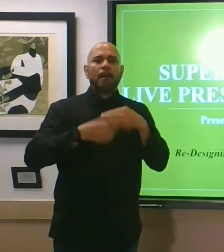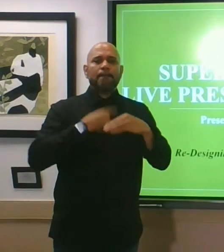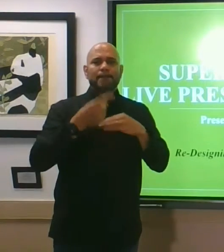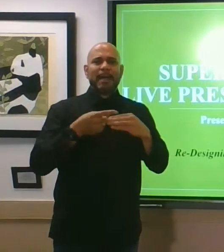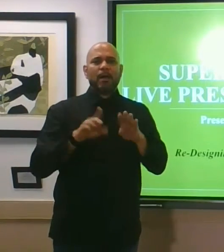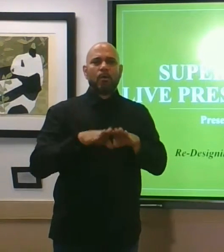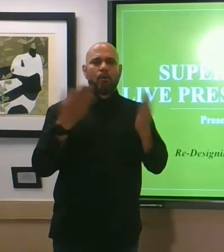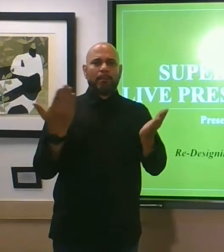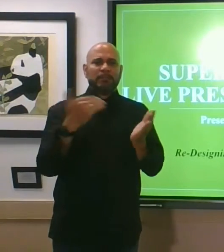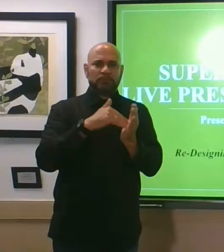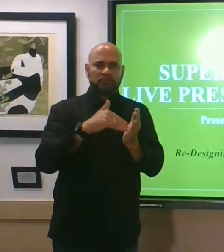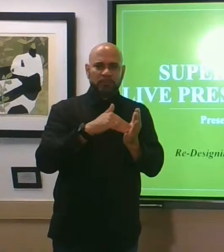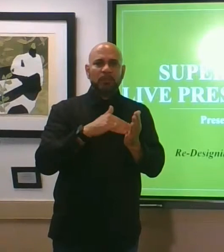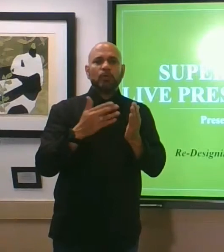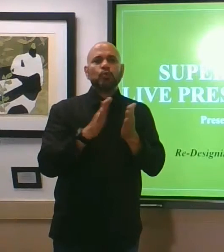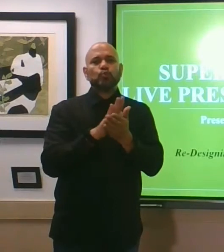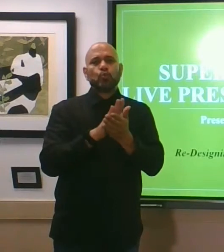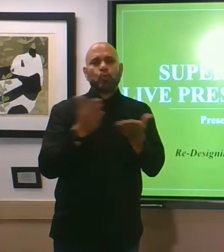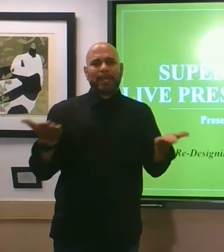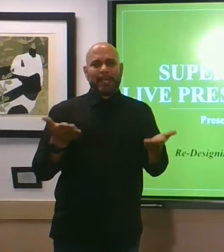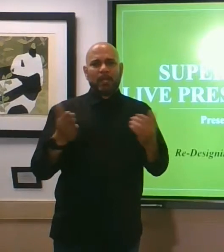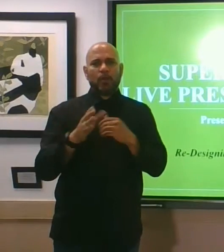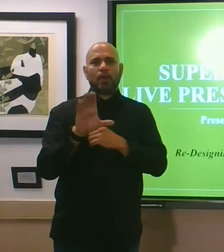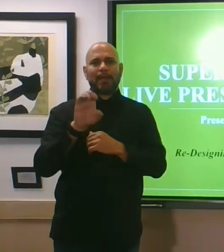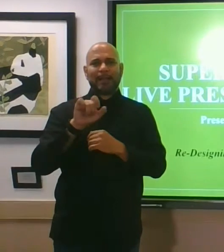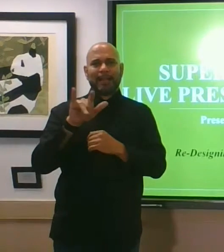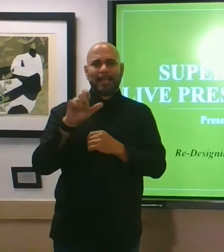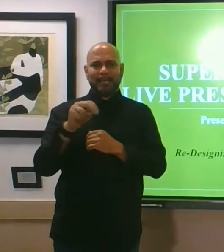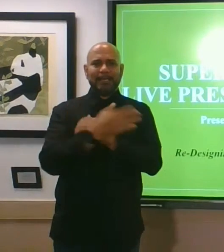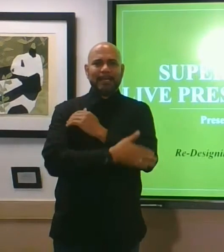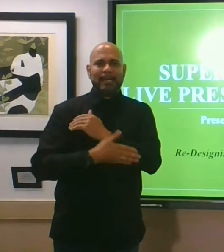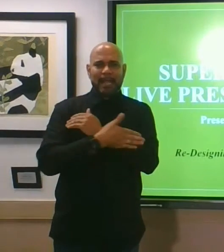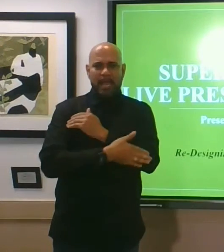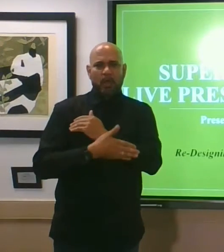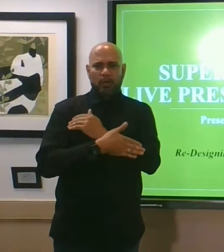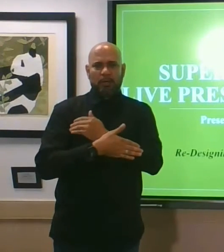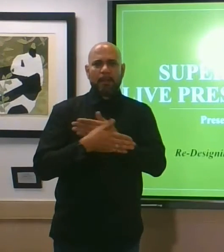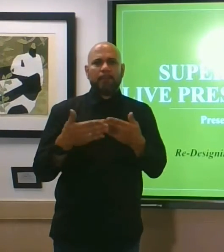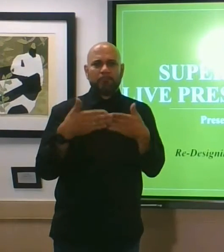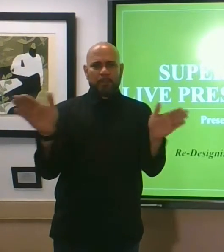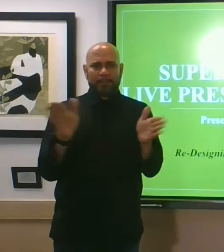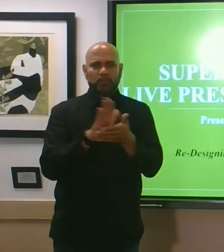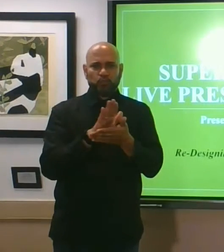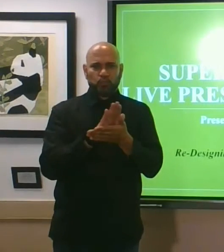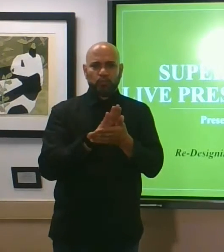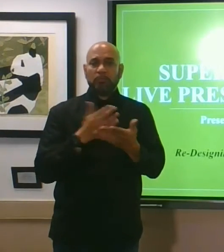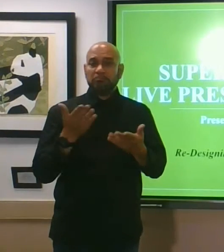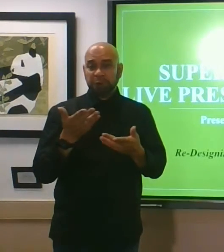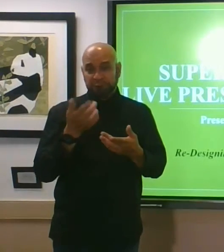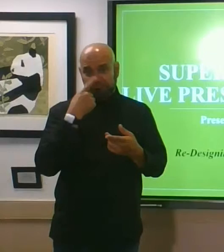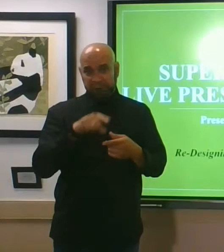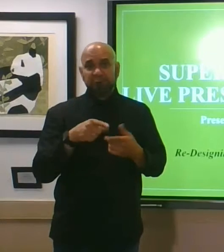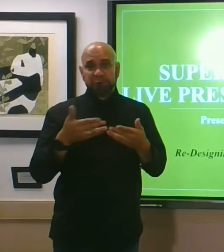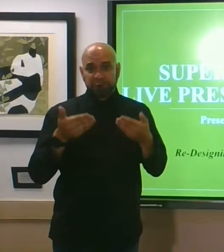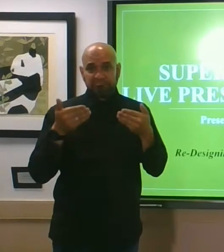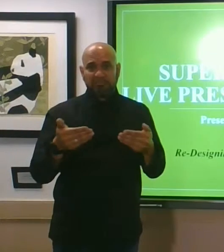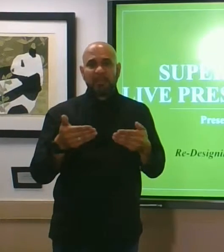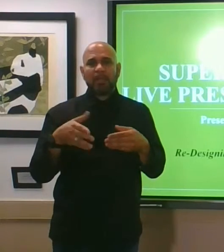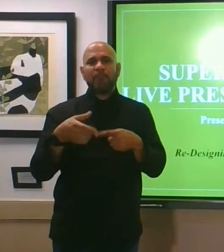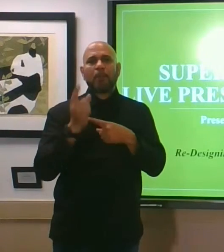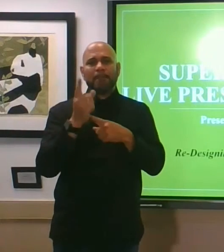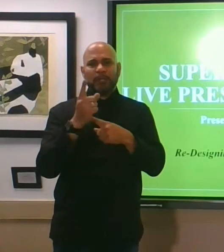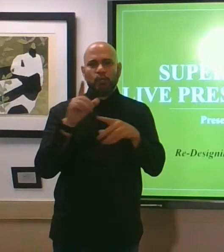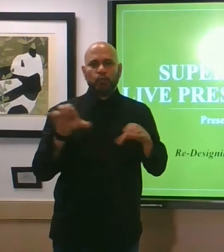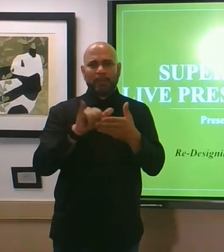reopening of schools here in clayton county public schools so again if you would we'll give you about a minute or so to do